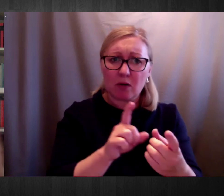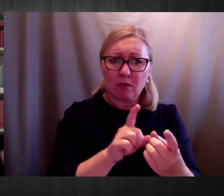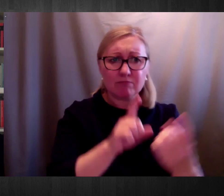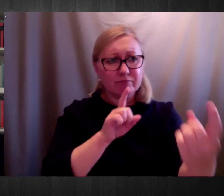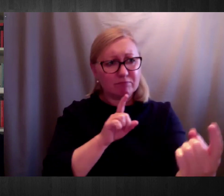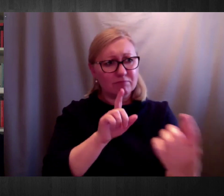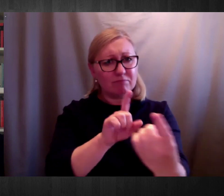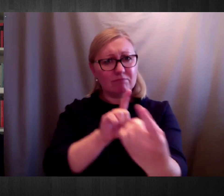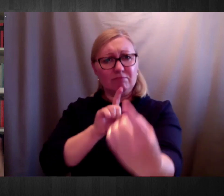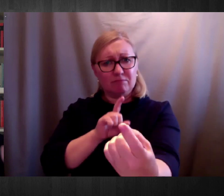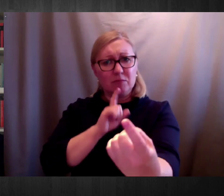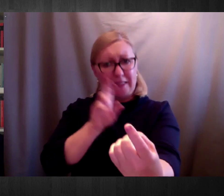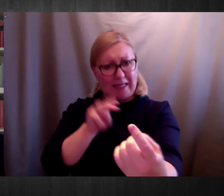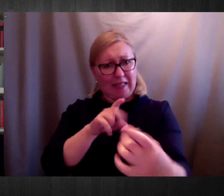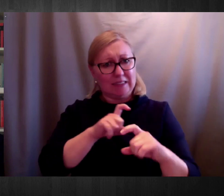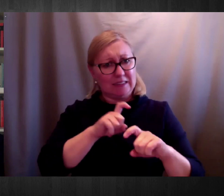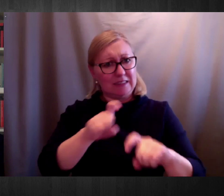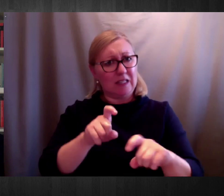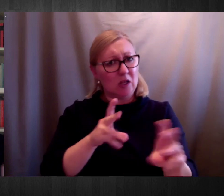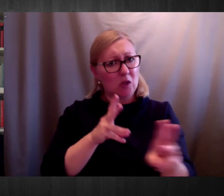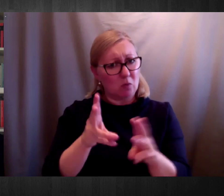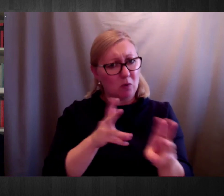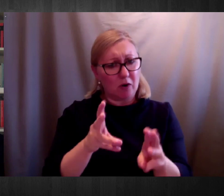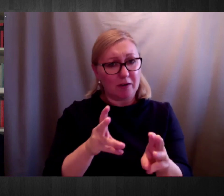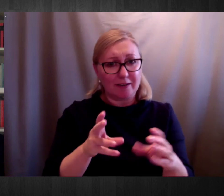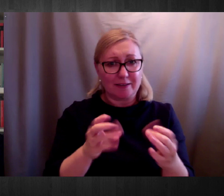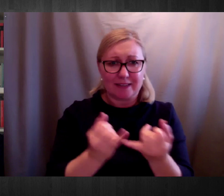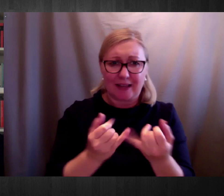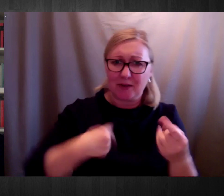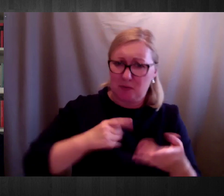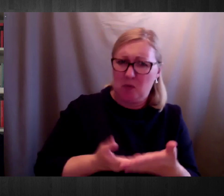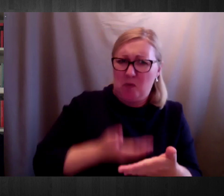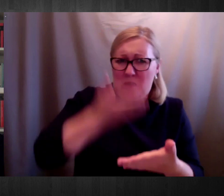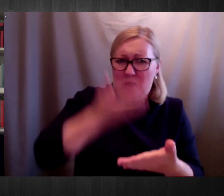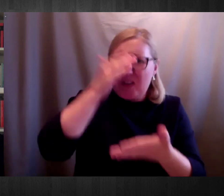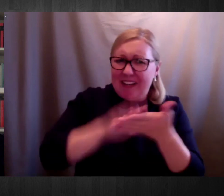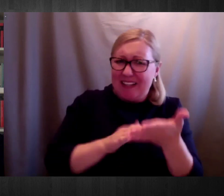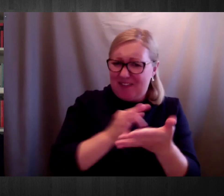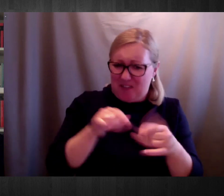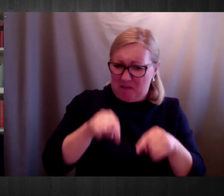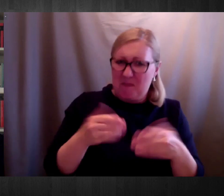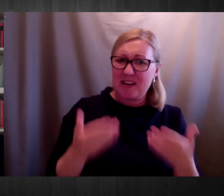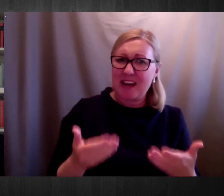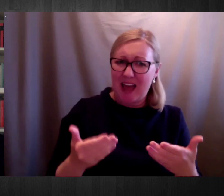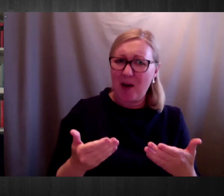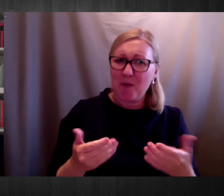Telework is one of it, remote education or learning education. And although this might be very important for